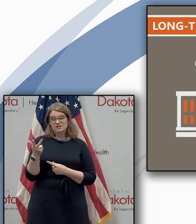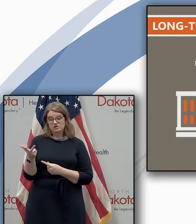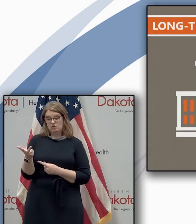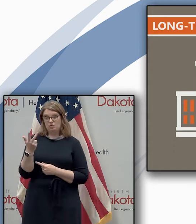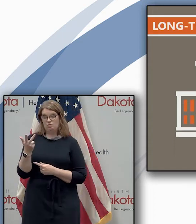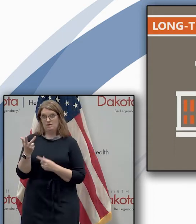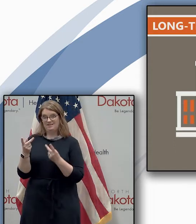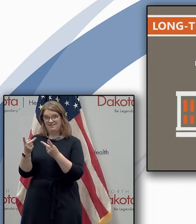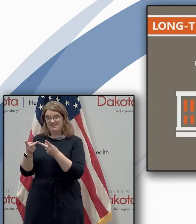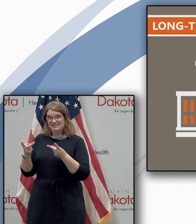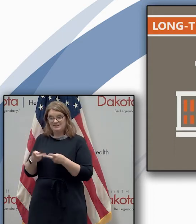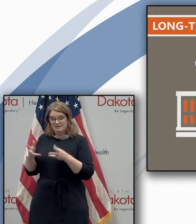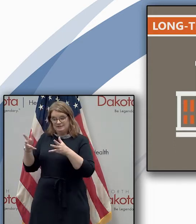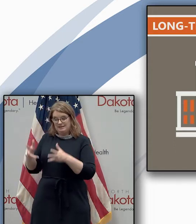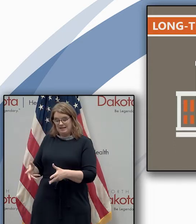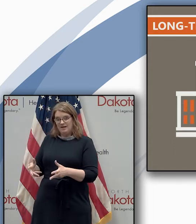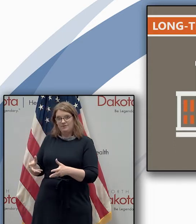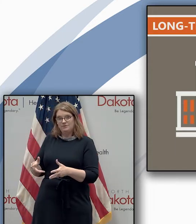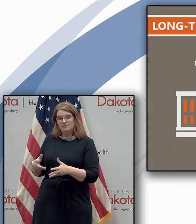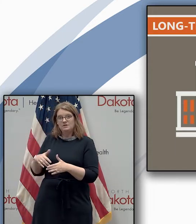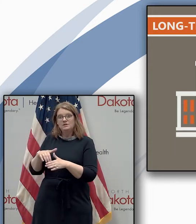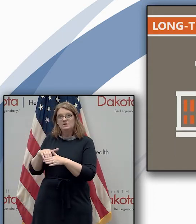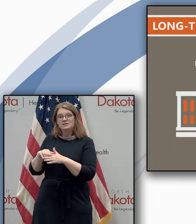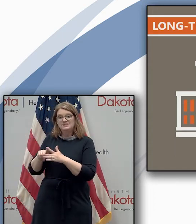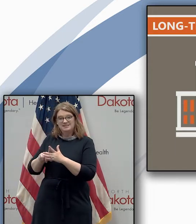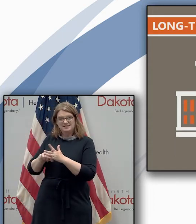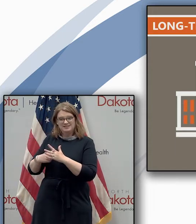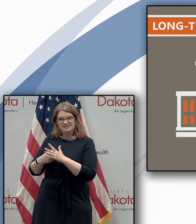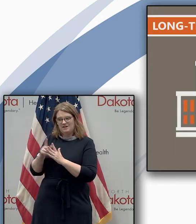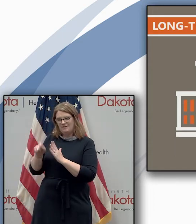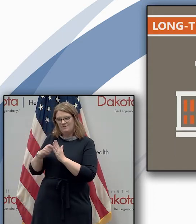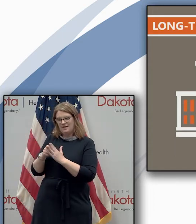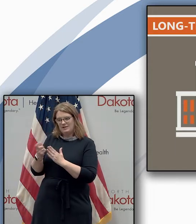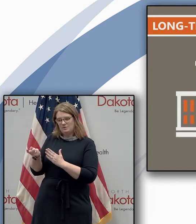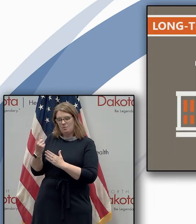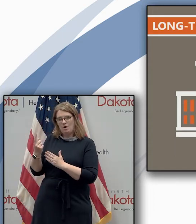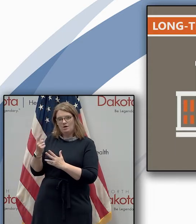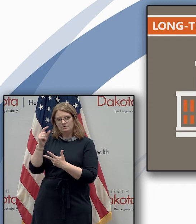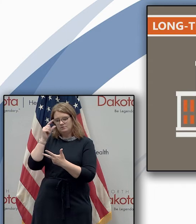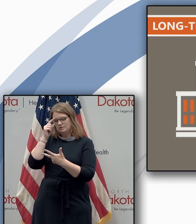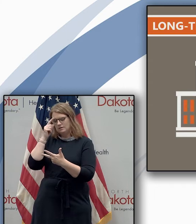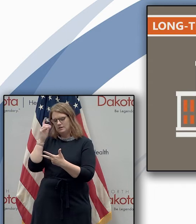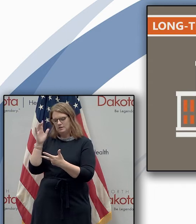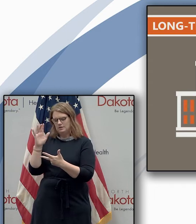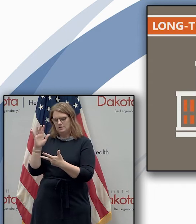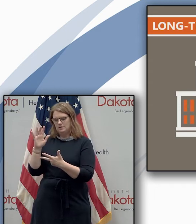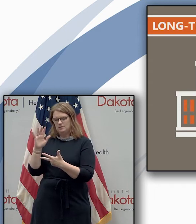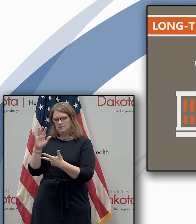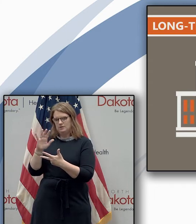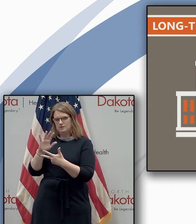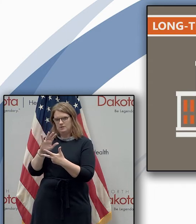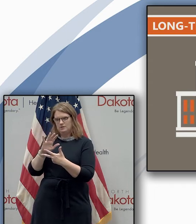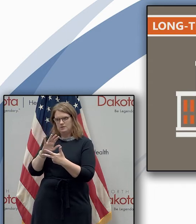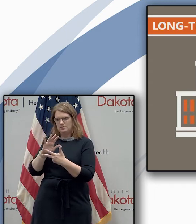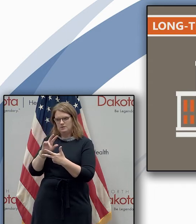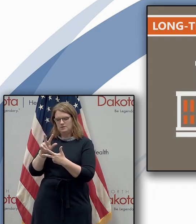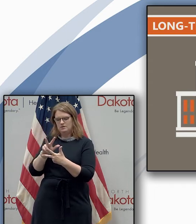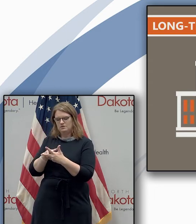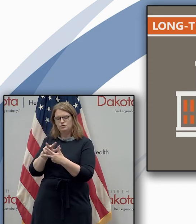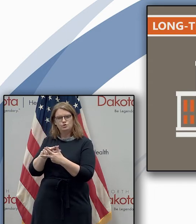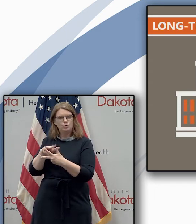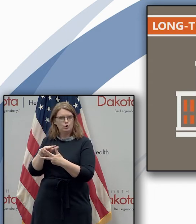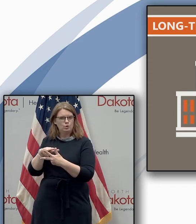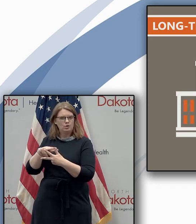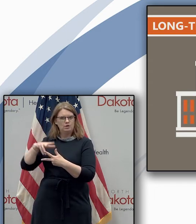uh left uh to enter into phase one uh for the reopening uh and uh two of those